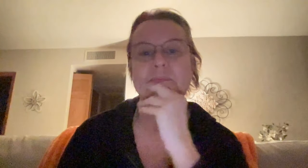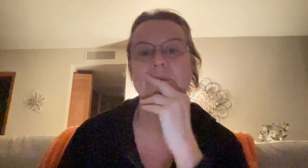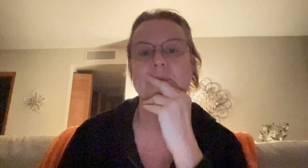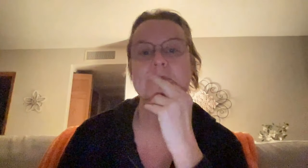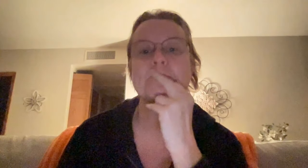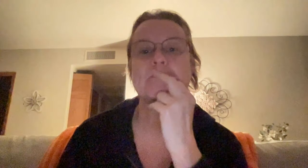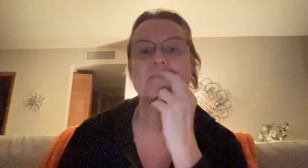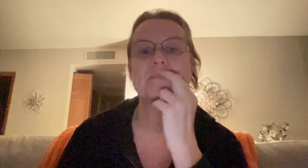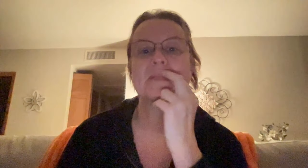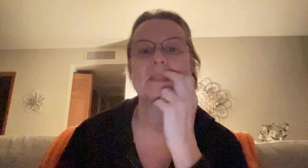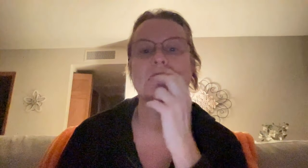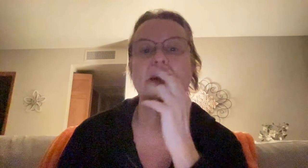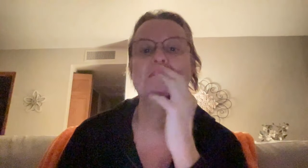you know?